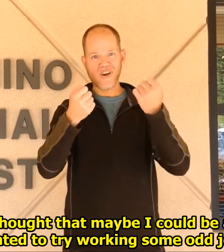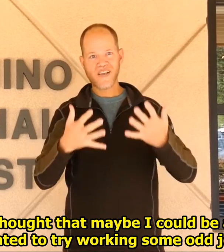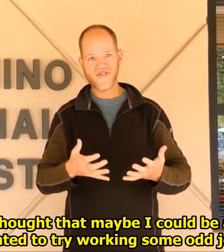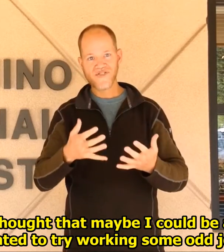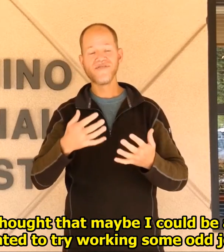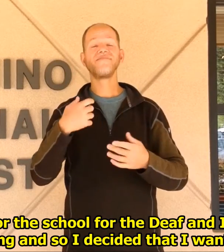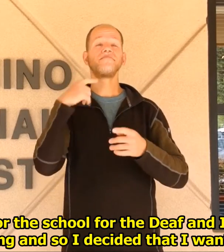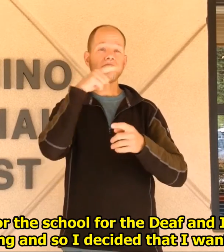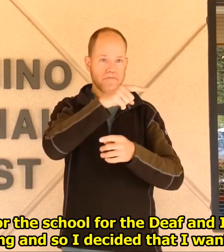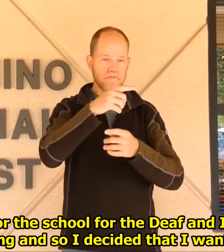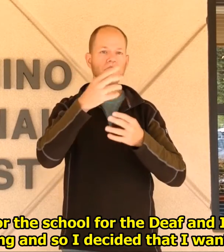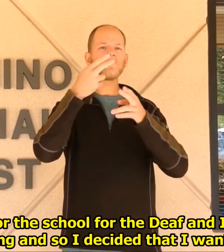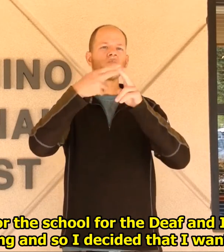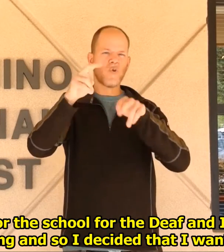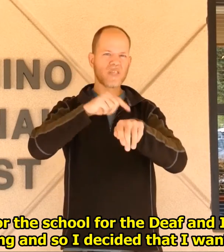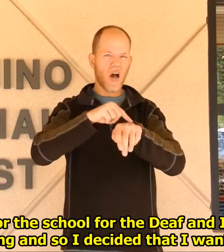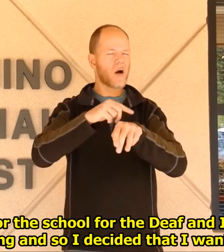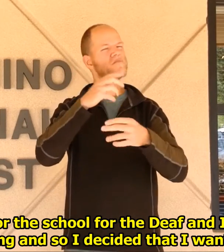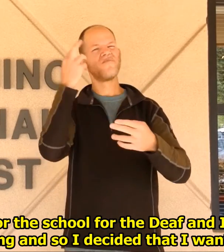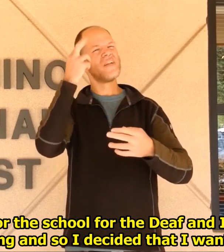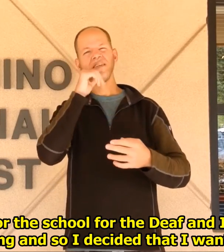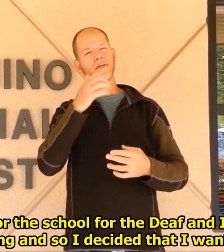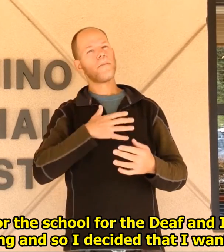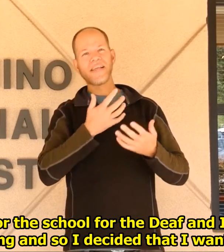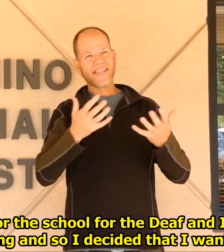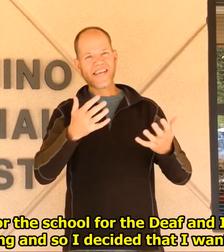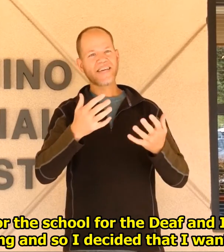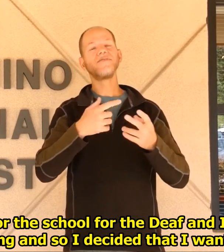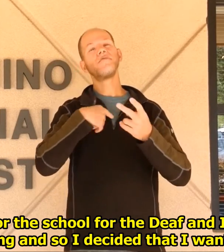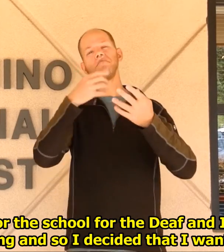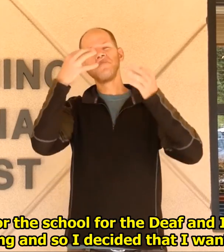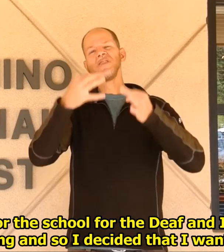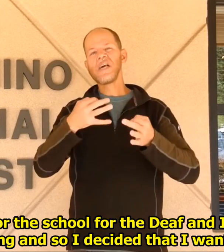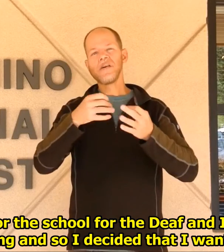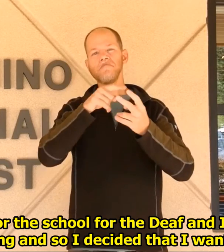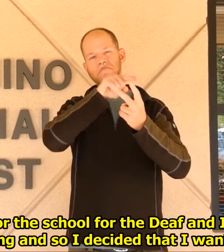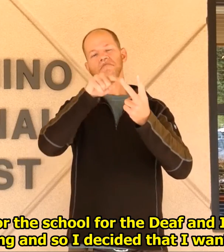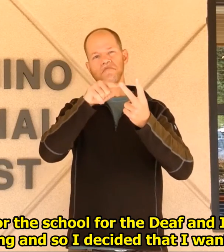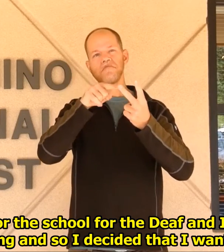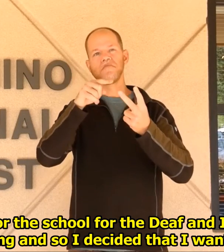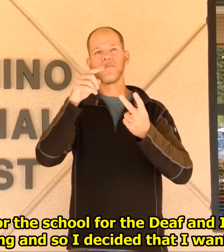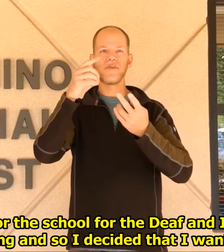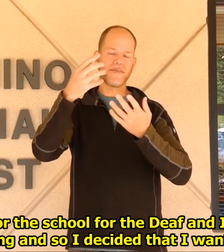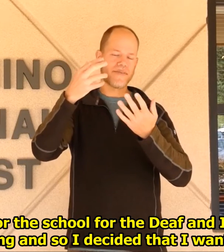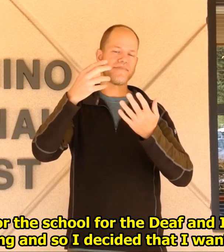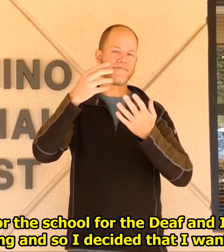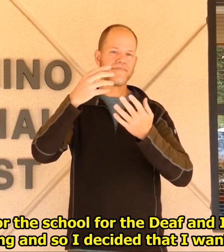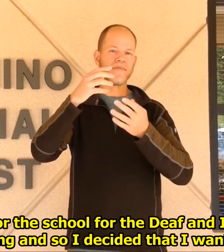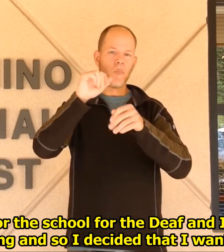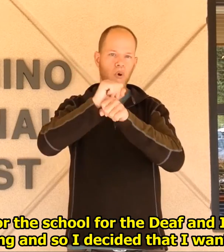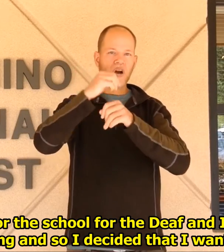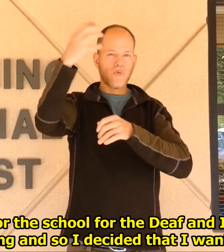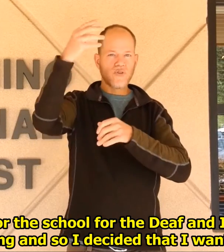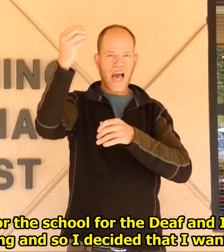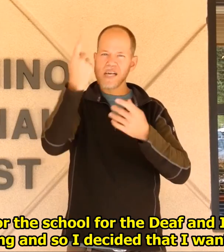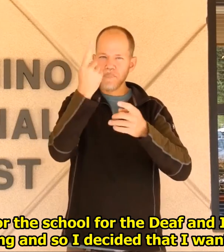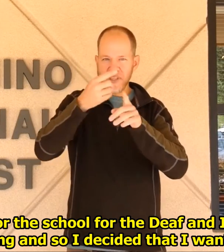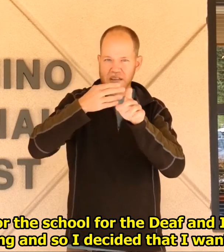jobs. I worked as a bus driver at the School for the Deaf and I realized that it wasn't my thing and so I